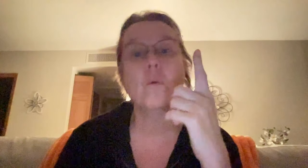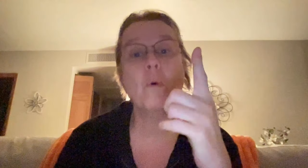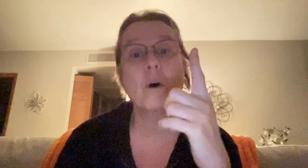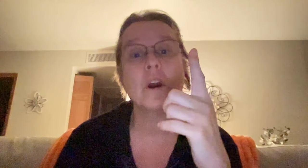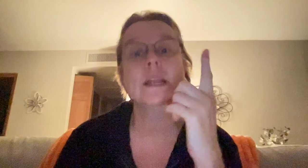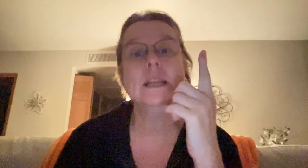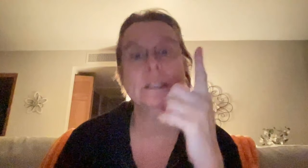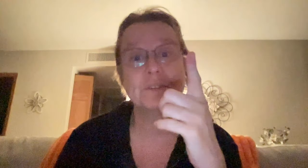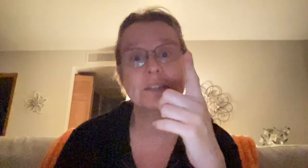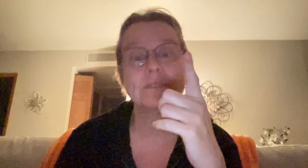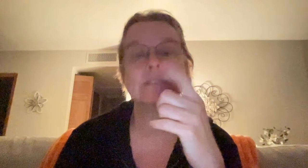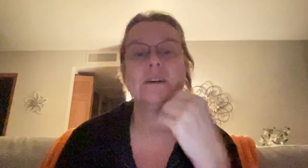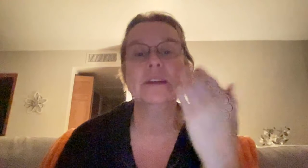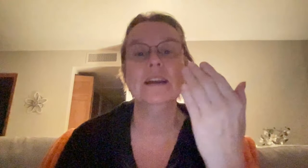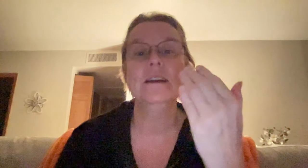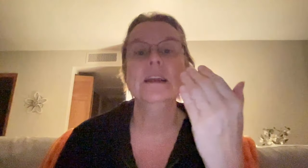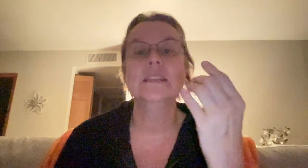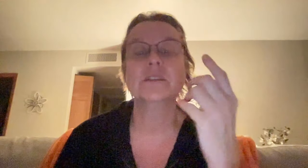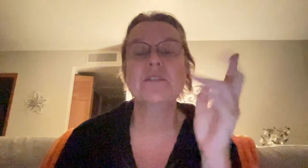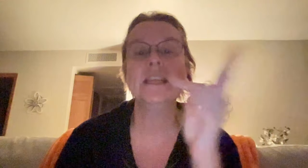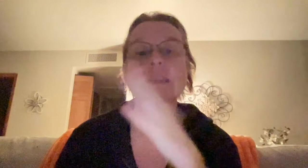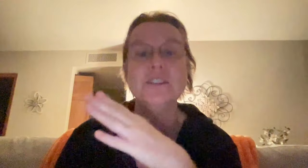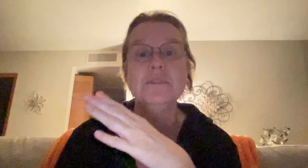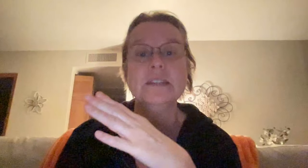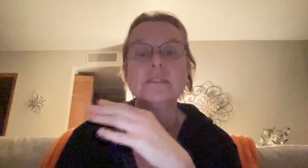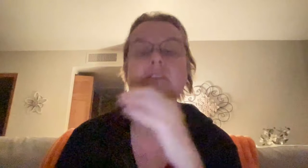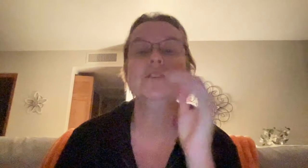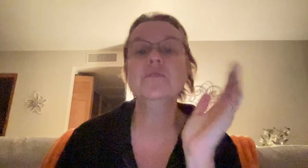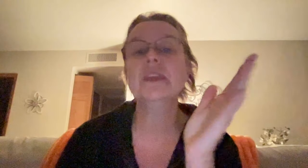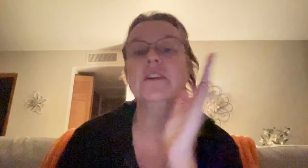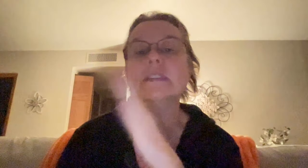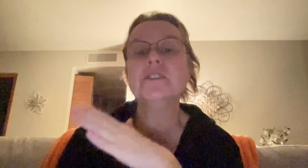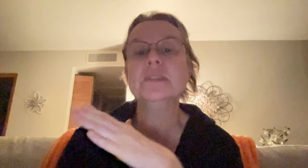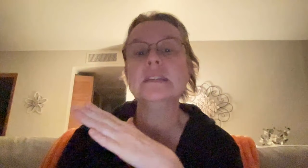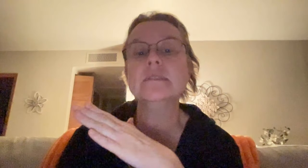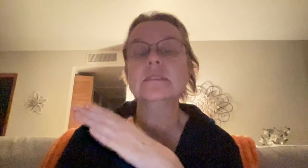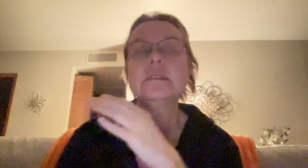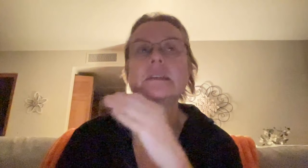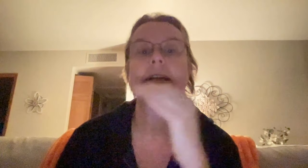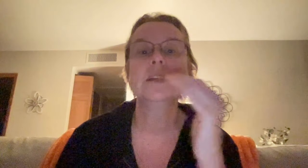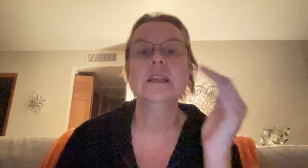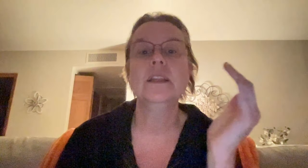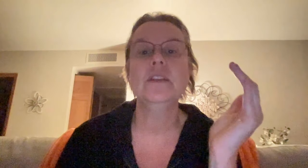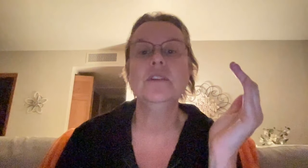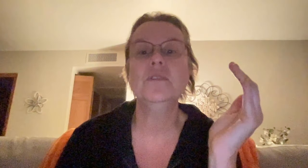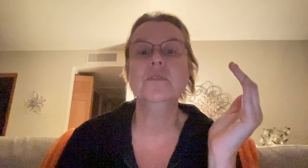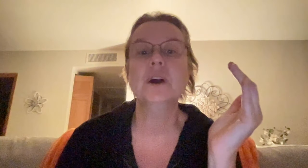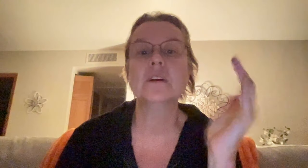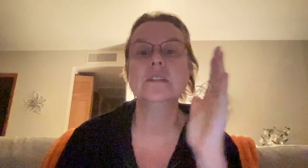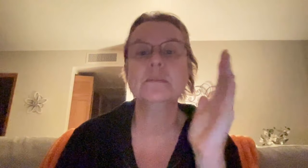Or intuitives. Okay. So thinking intuitives. So you thinker intuitives, you are going to